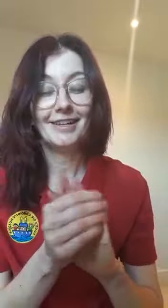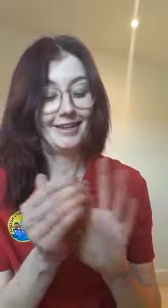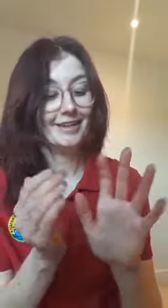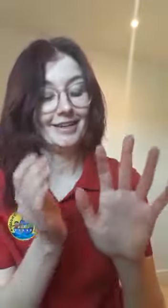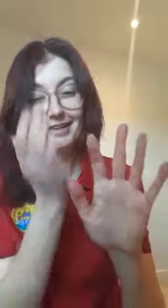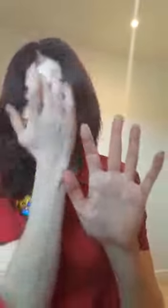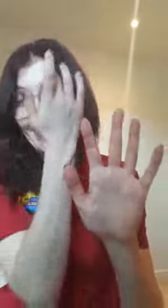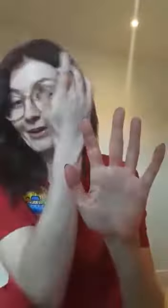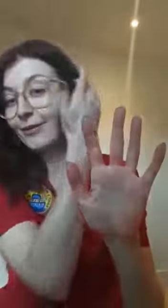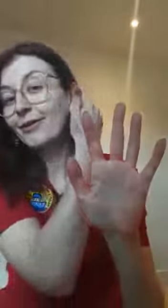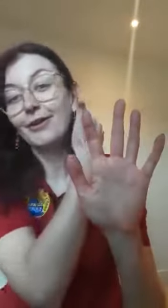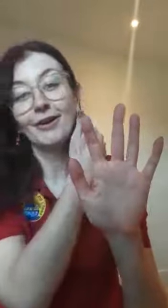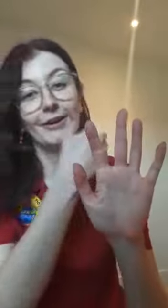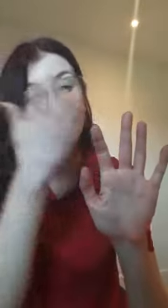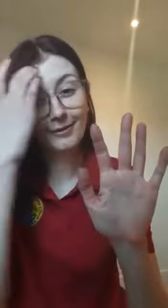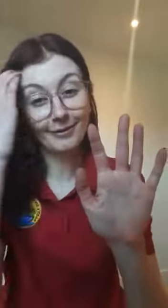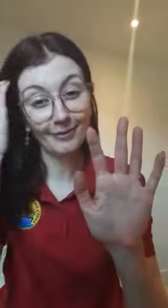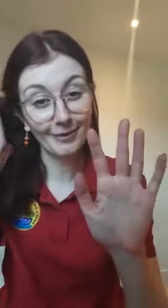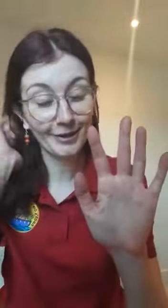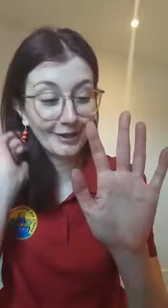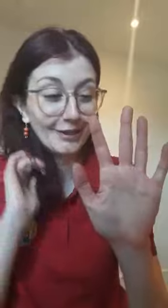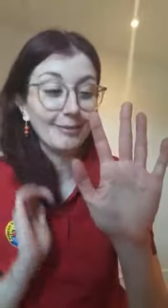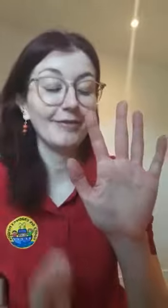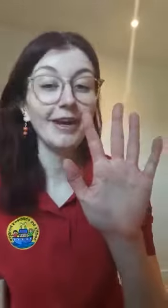And now we'll look at the number five.